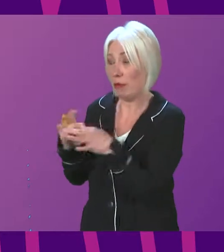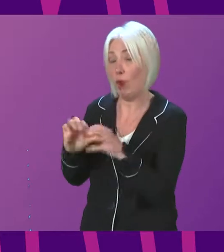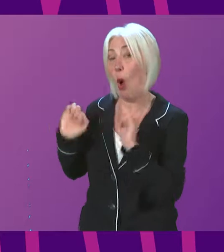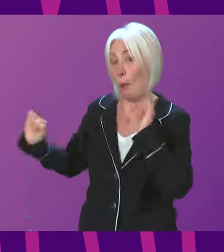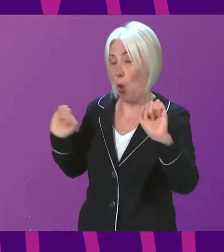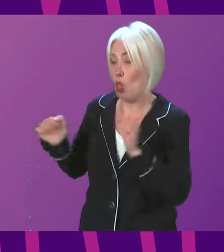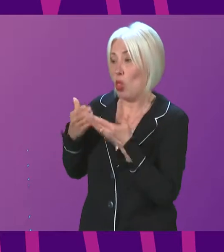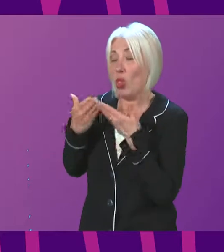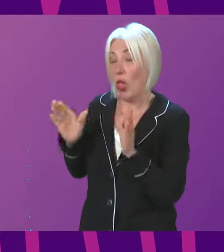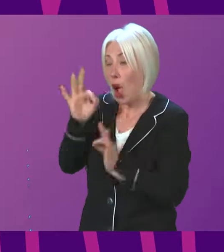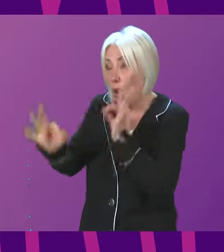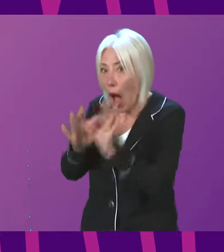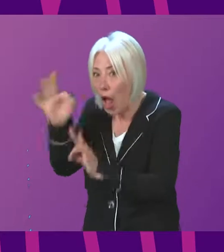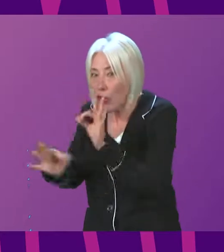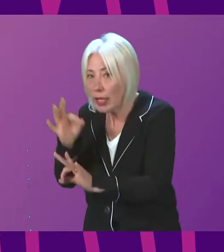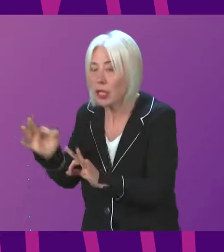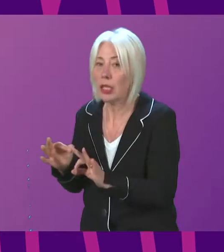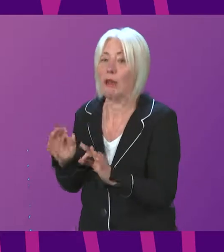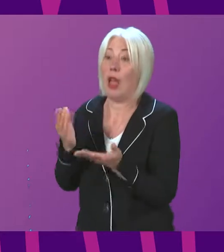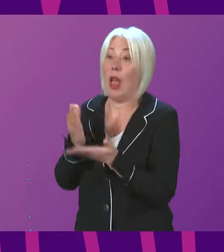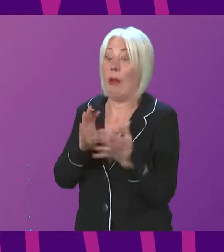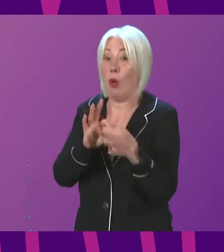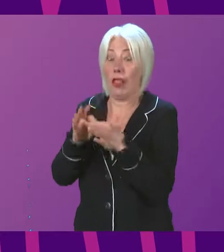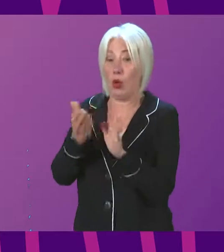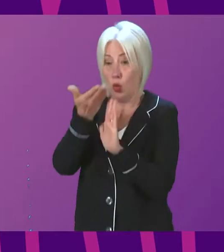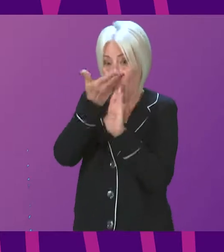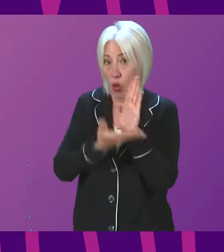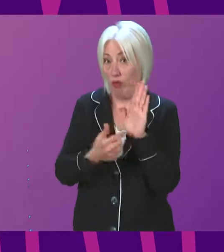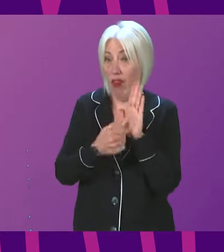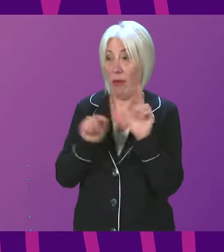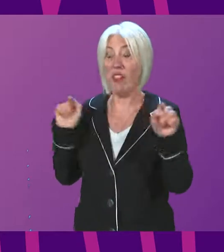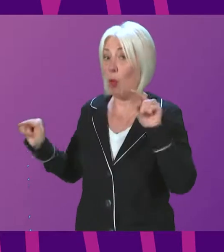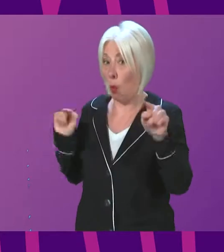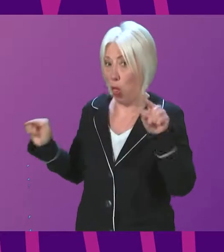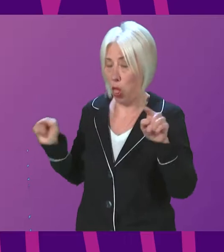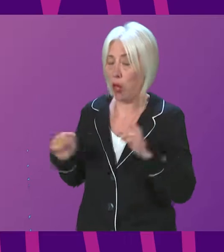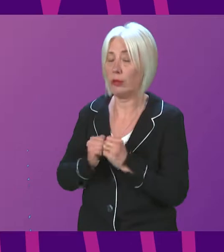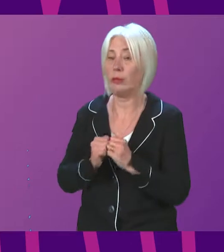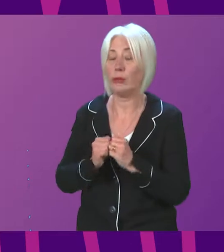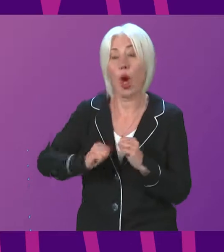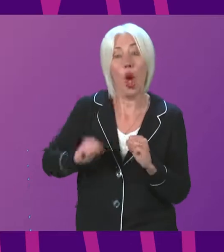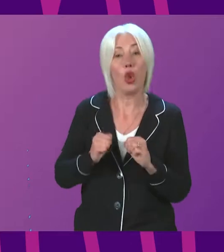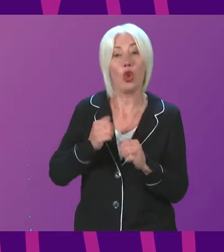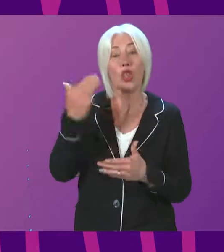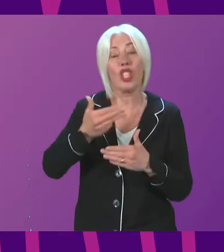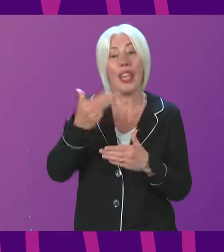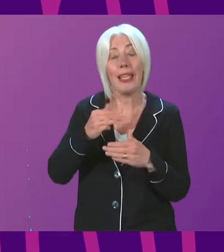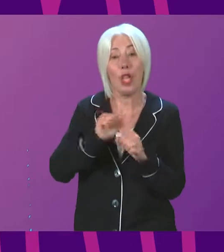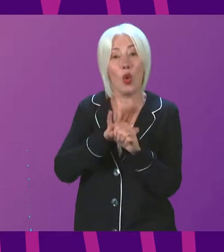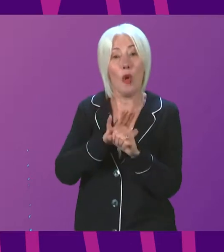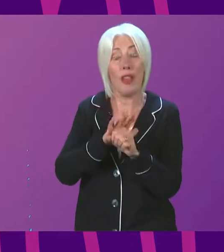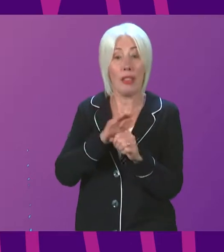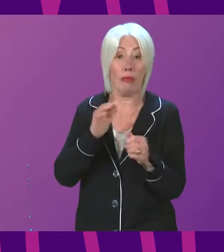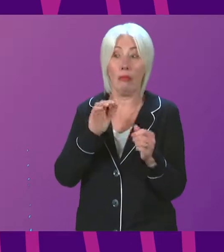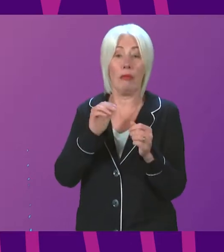in both the Scottish and UK inquiry terms of reference. Presiding officer, the Scottish COVID-19 inquiry has said it will carry